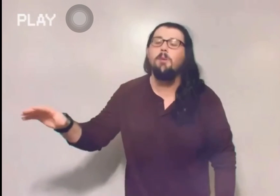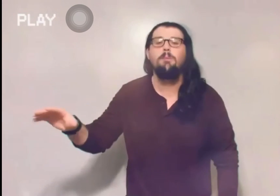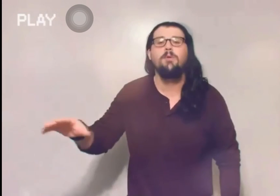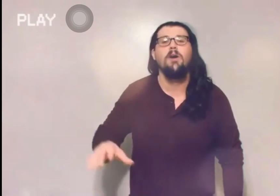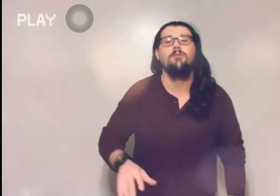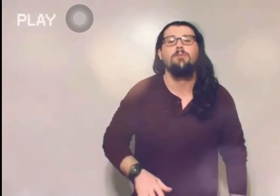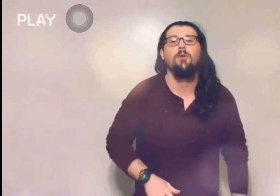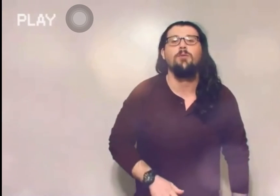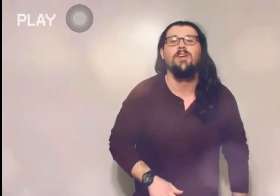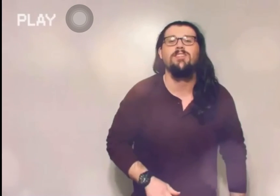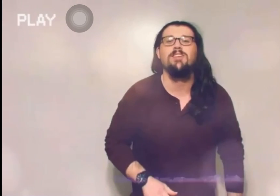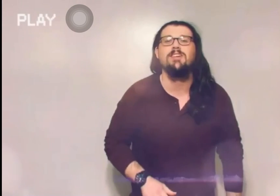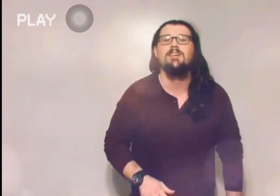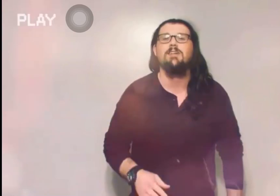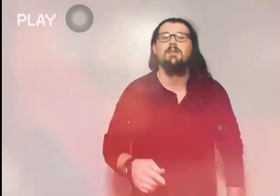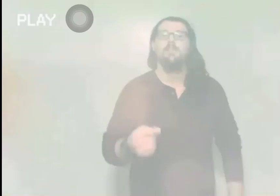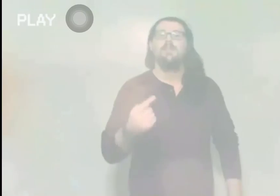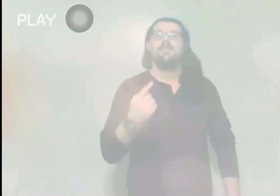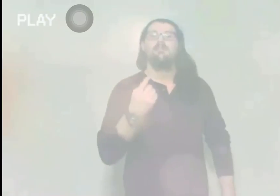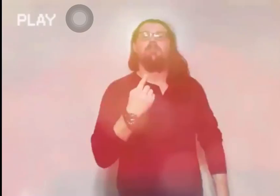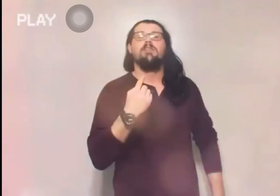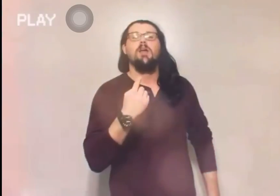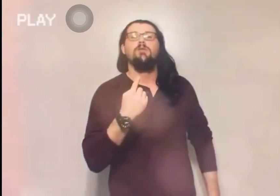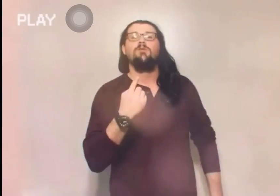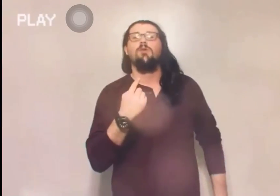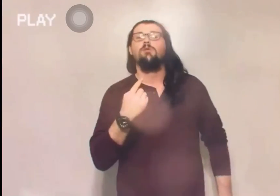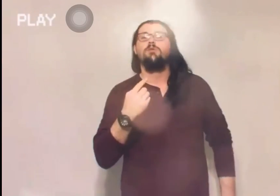Uprise Pro Wrestling. That is Nathaniel Rose.